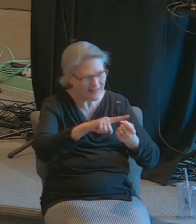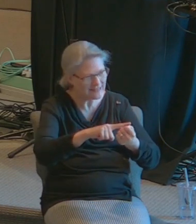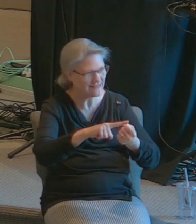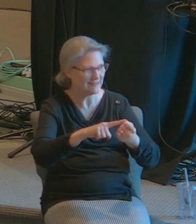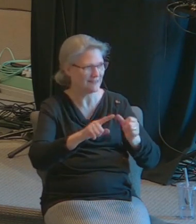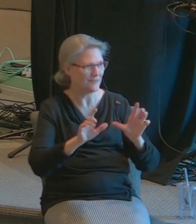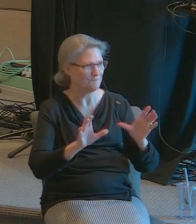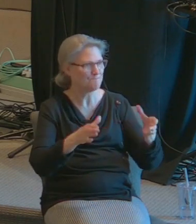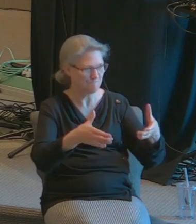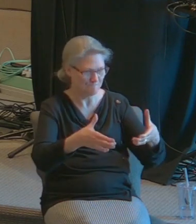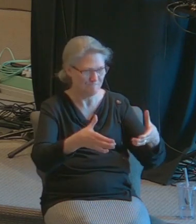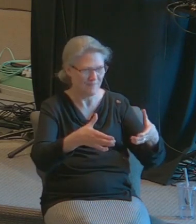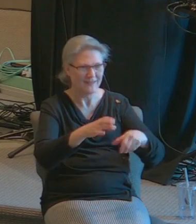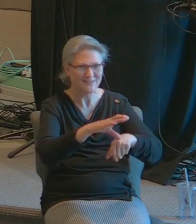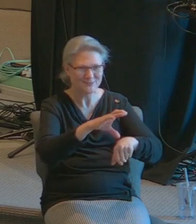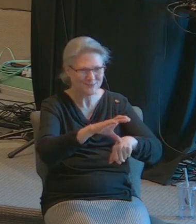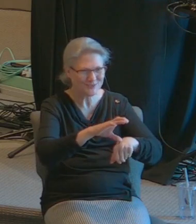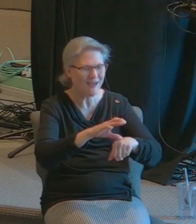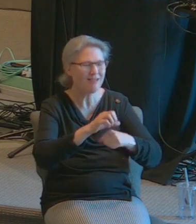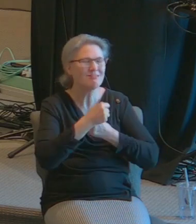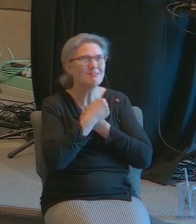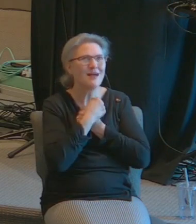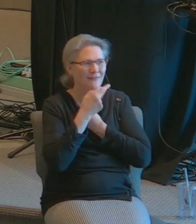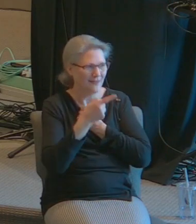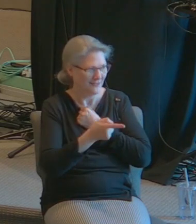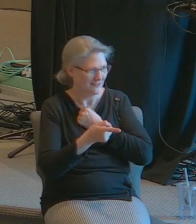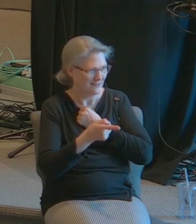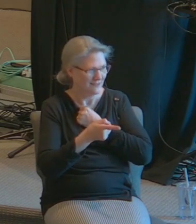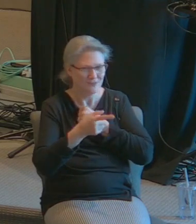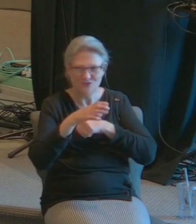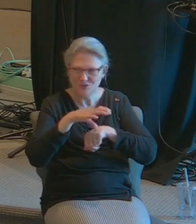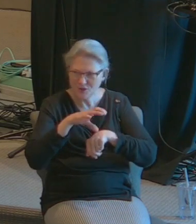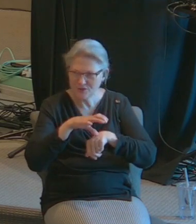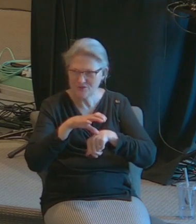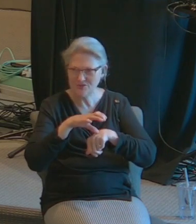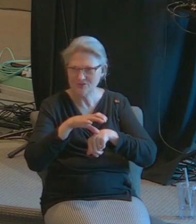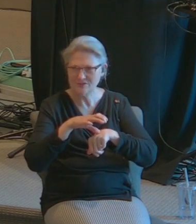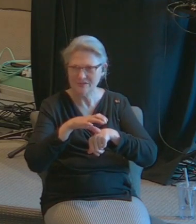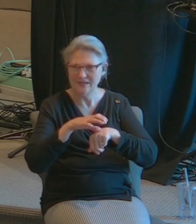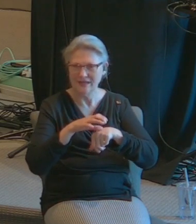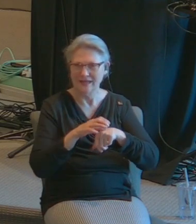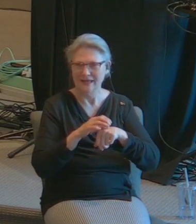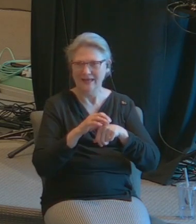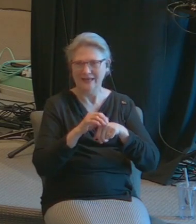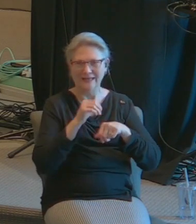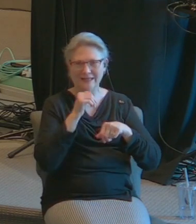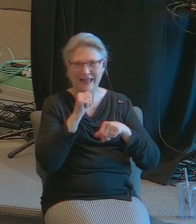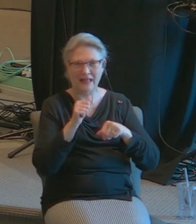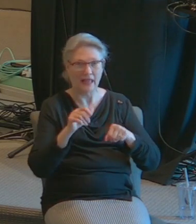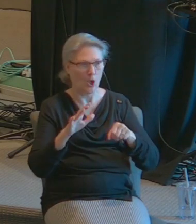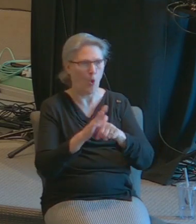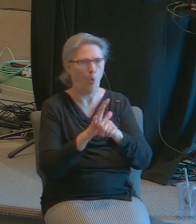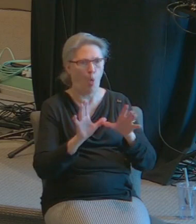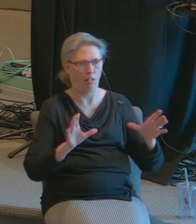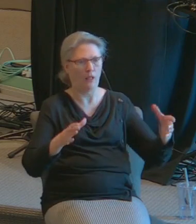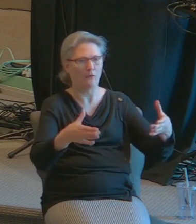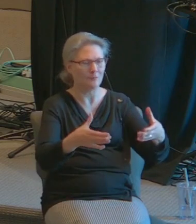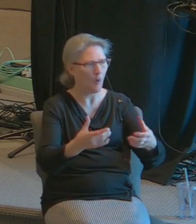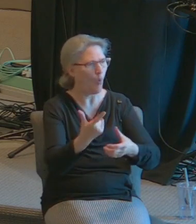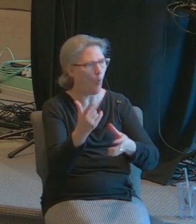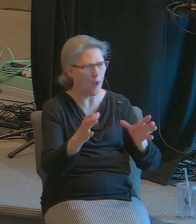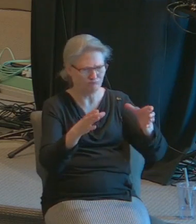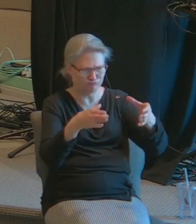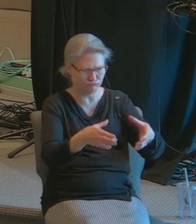I love this church individually. I don't look at you as a congregation. I look at you as